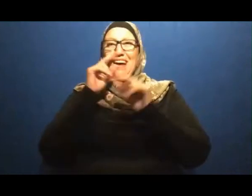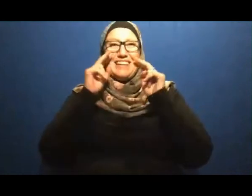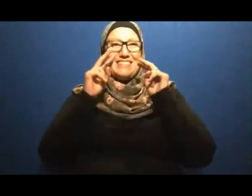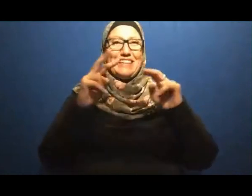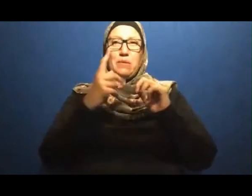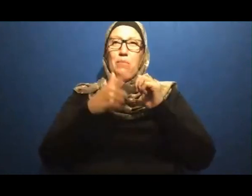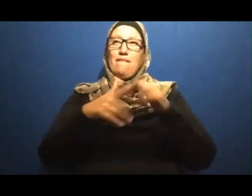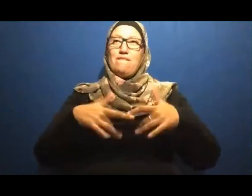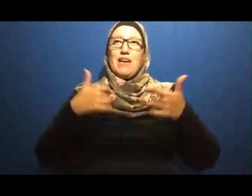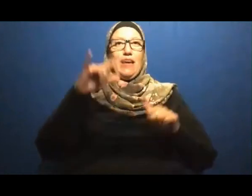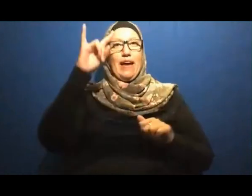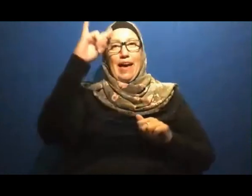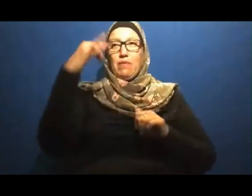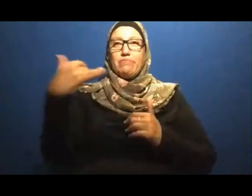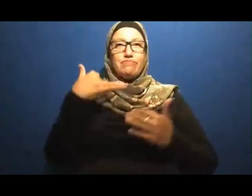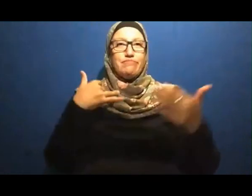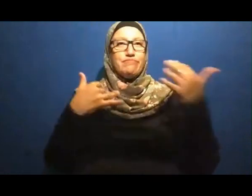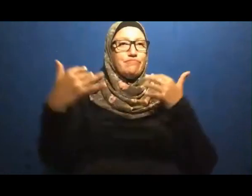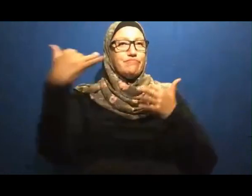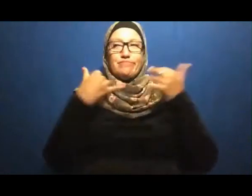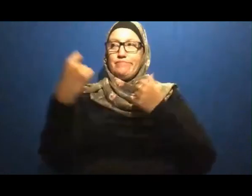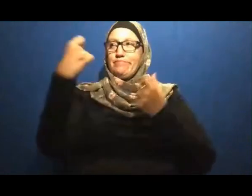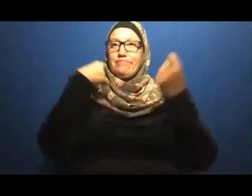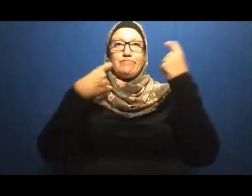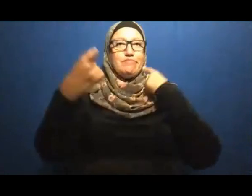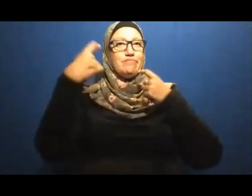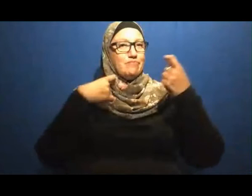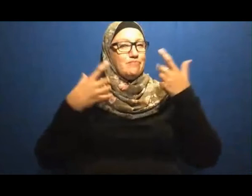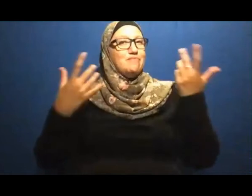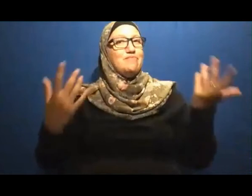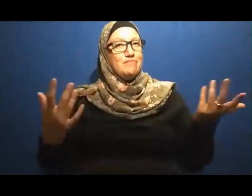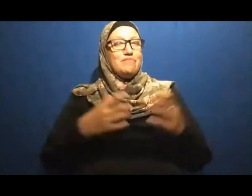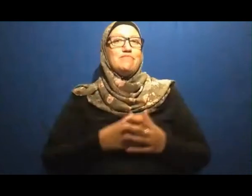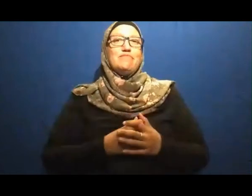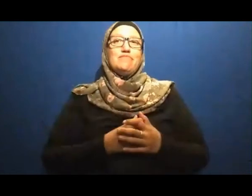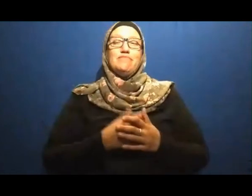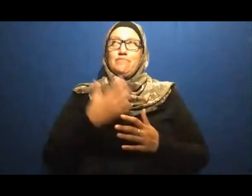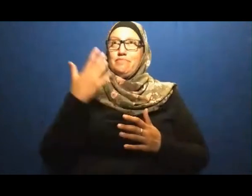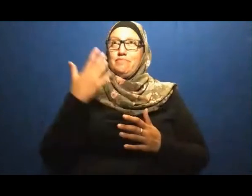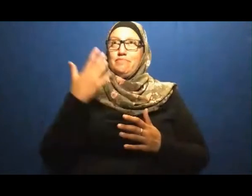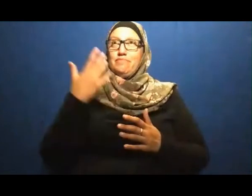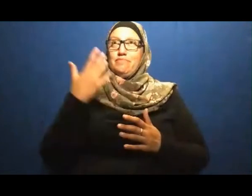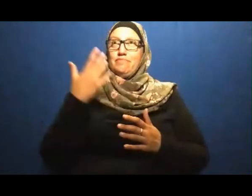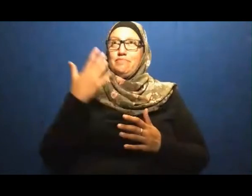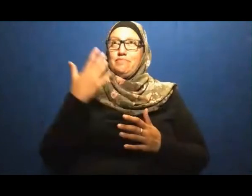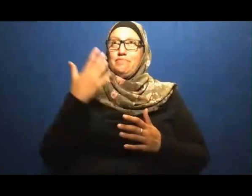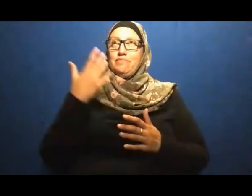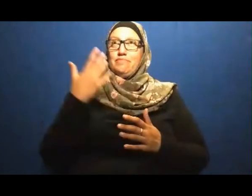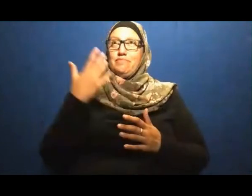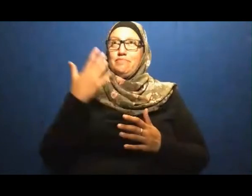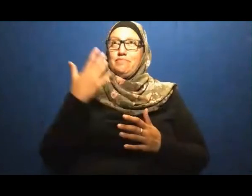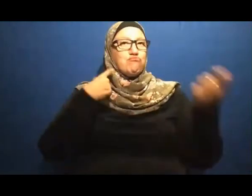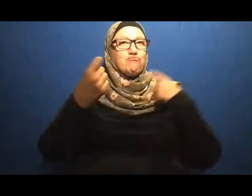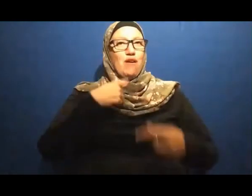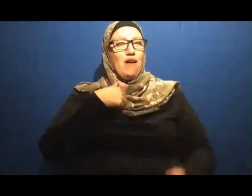These days and recently I have been receiving a lot of questions Kind of philosophical questions And